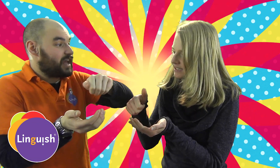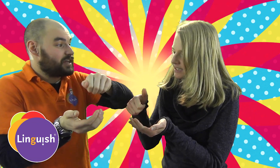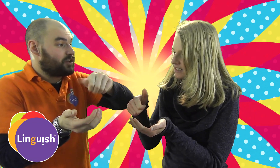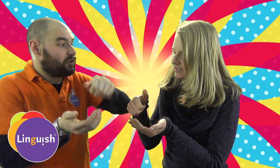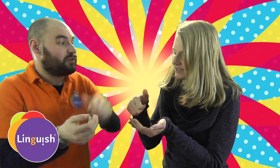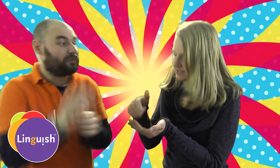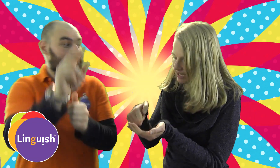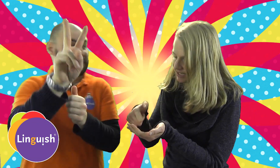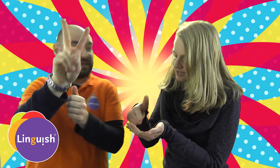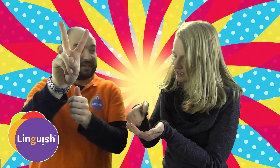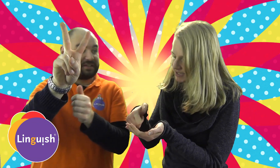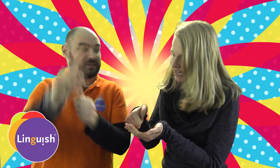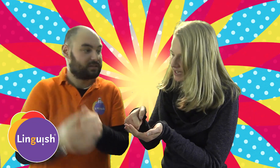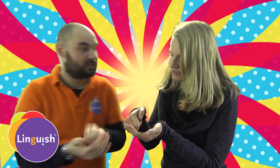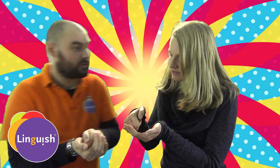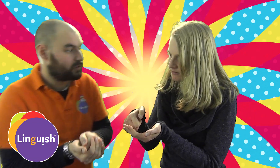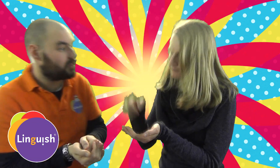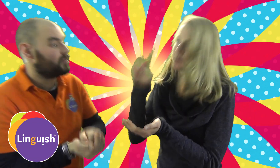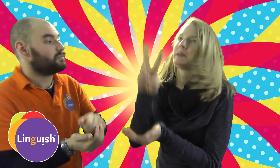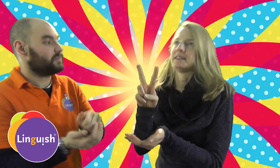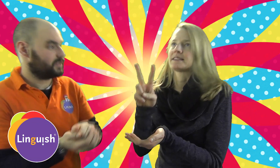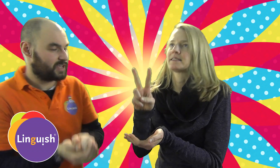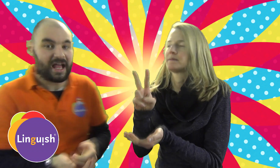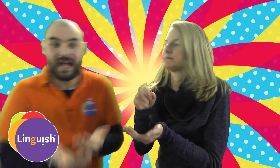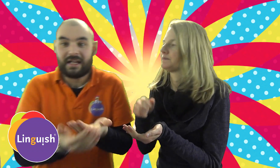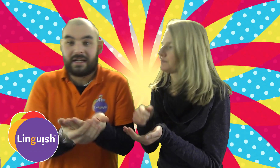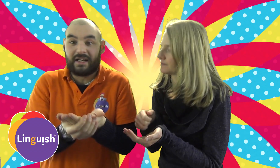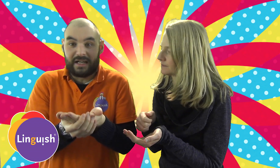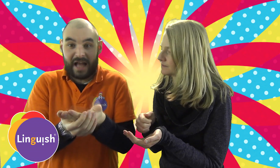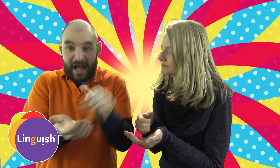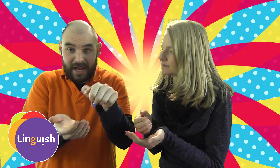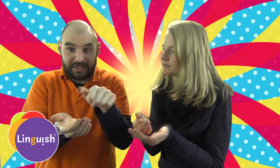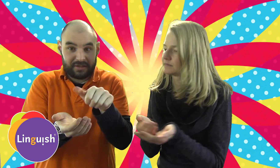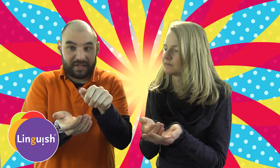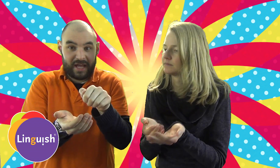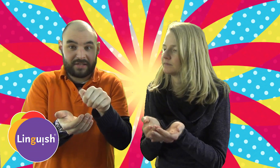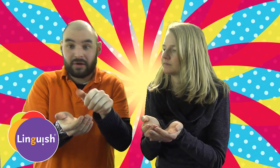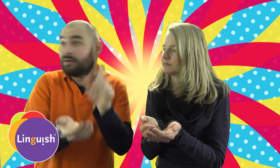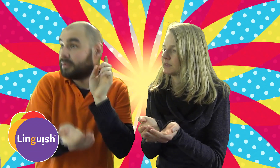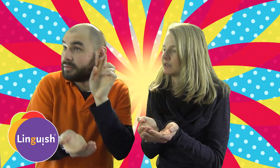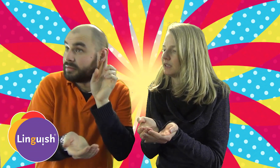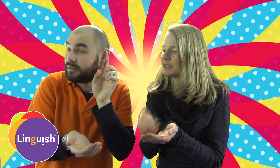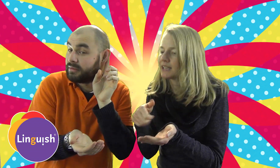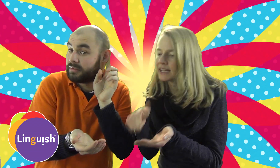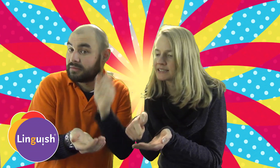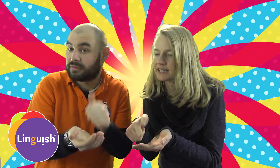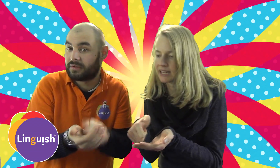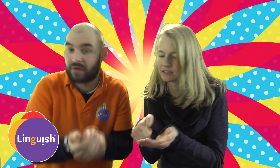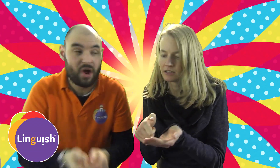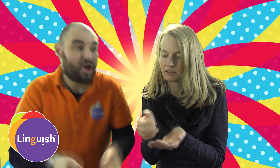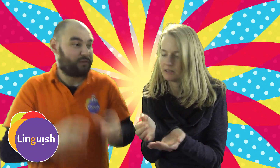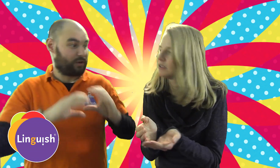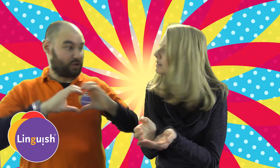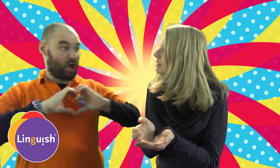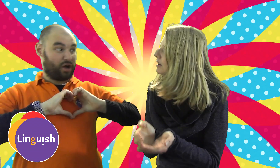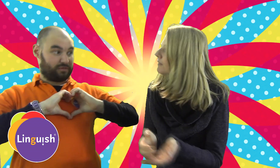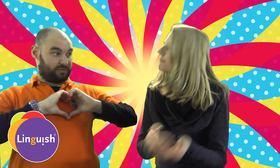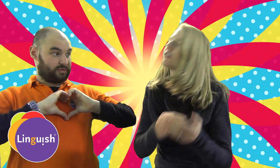candle for peace. Light a candle. Light a candle. For love. For